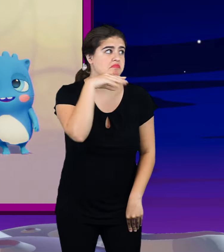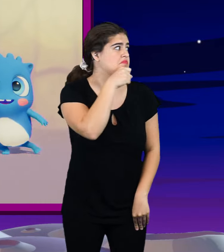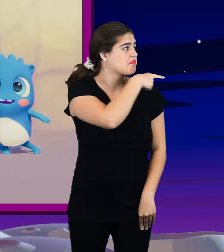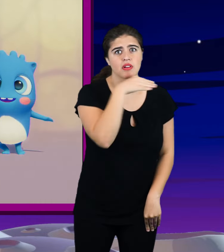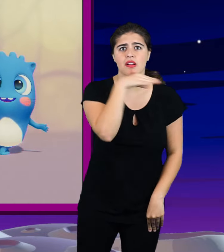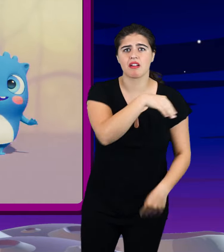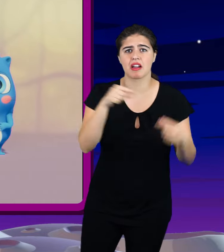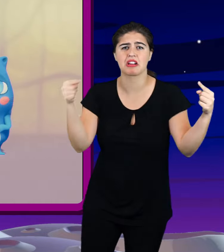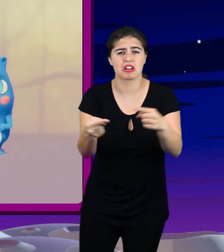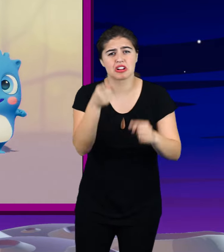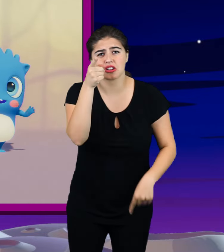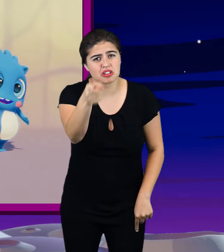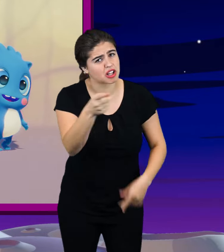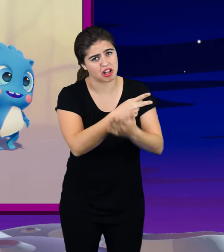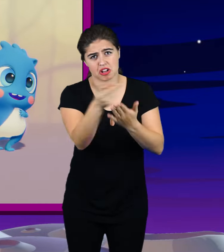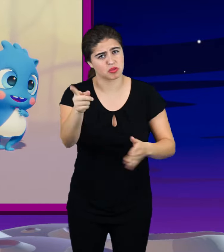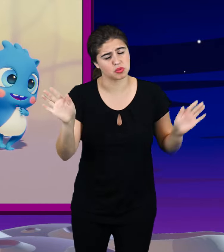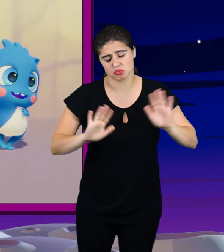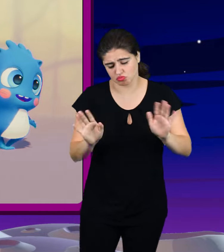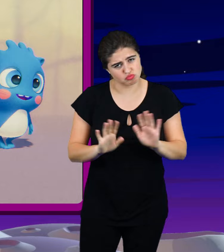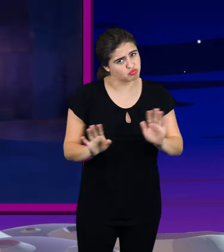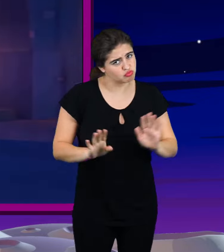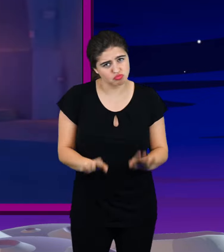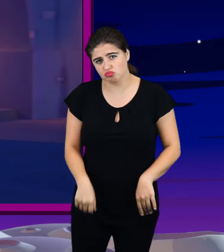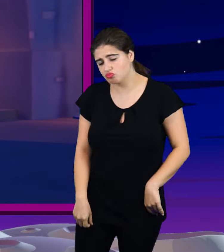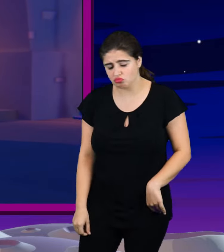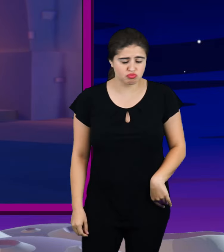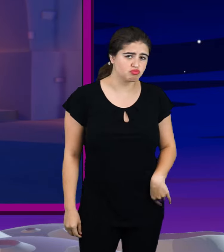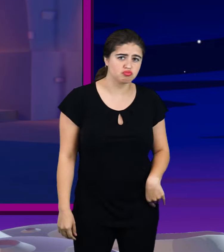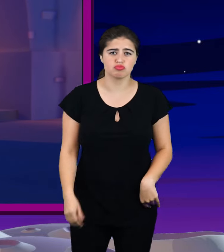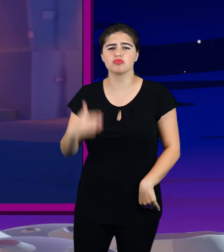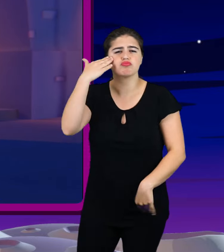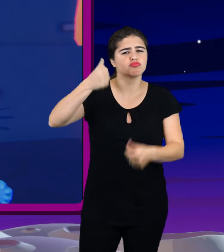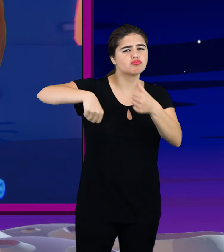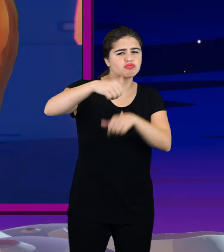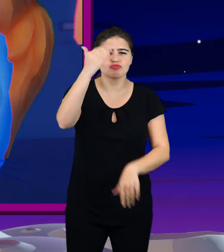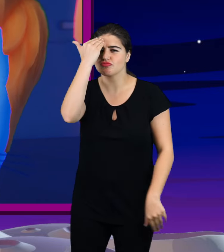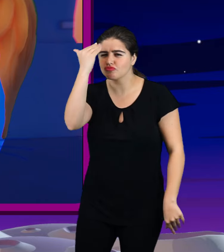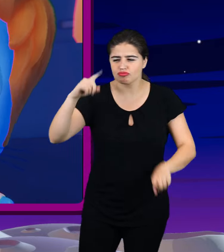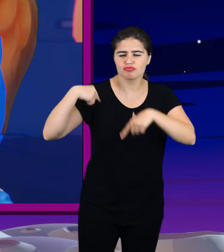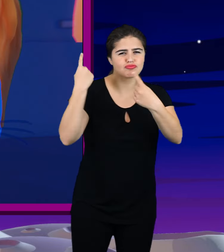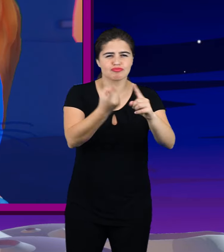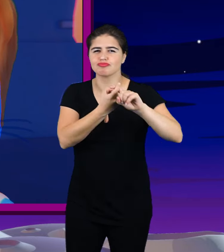a light and fail you We've known each other for so long